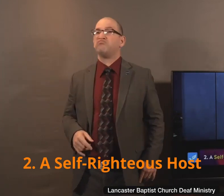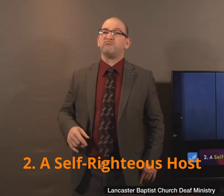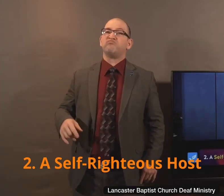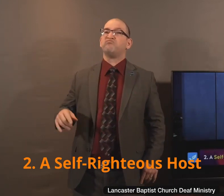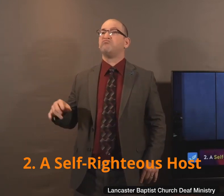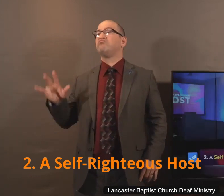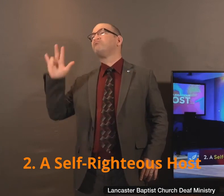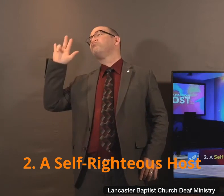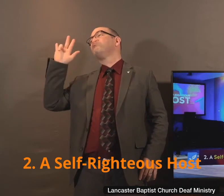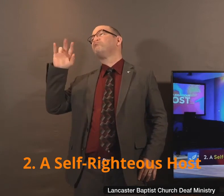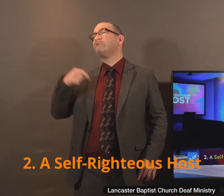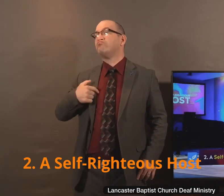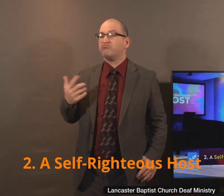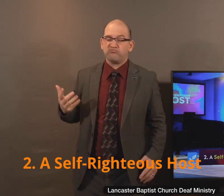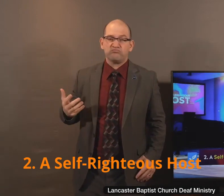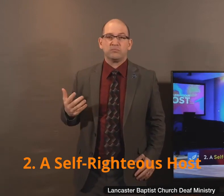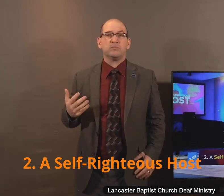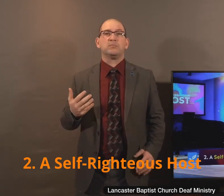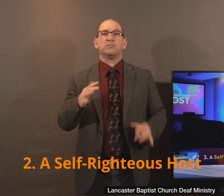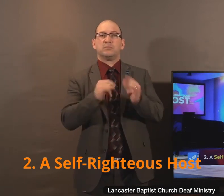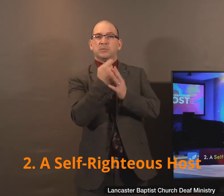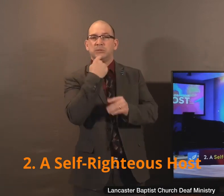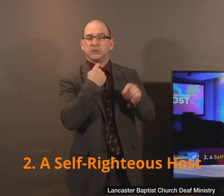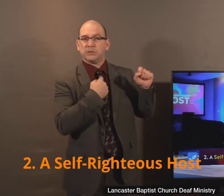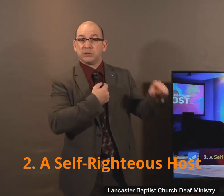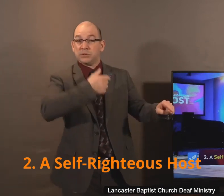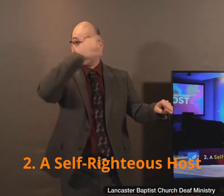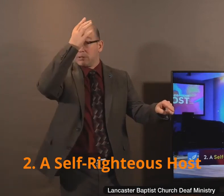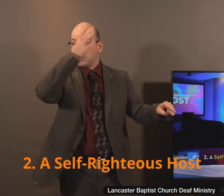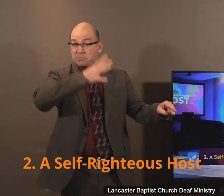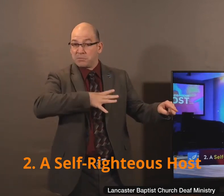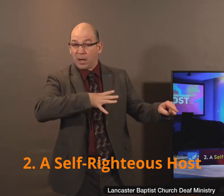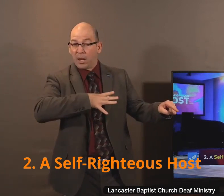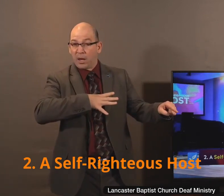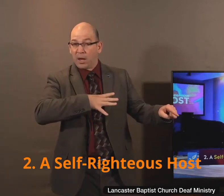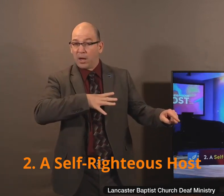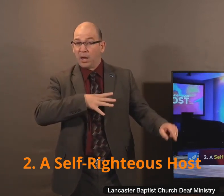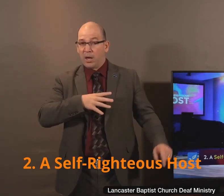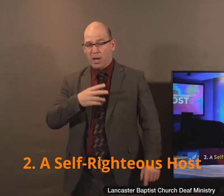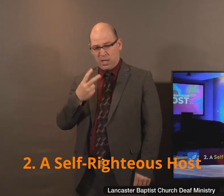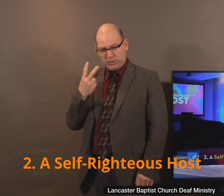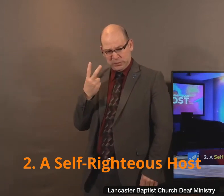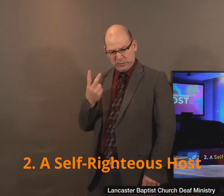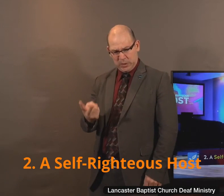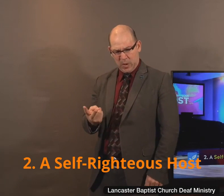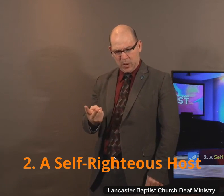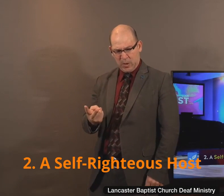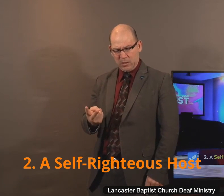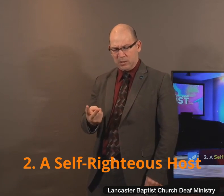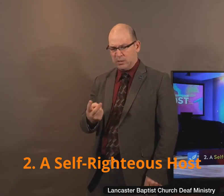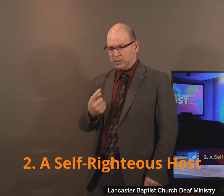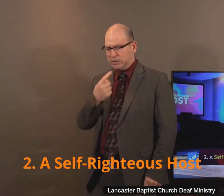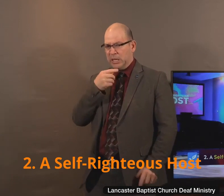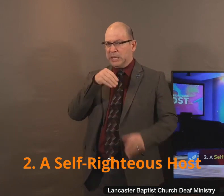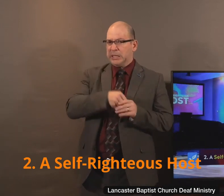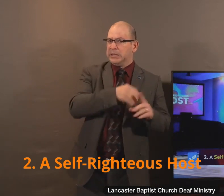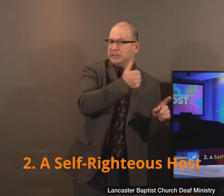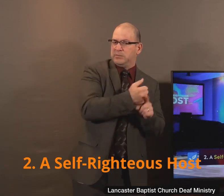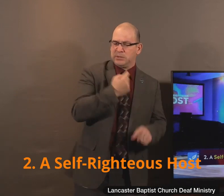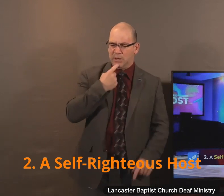says, now when the Pharisee which had been in him saw it, he spake within himself saying, this man, if he were